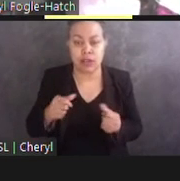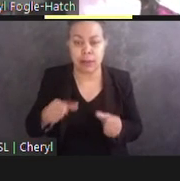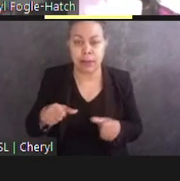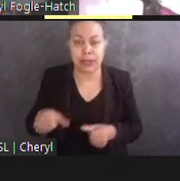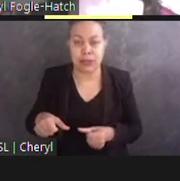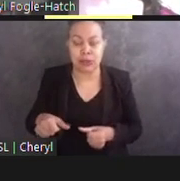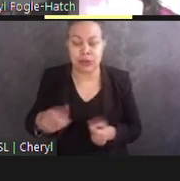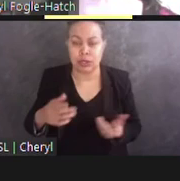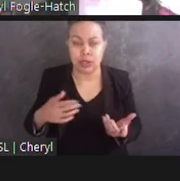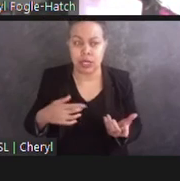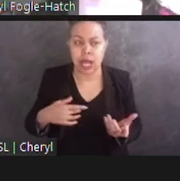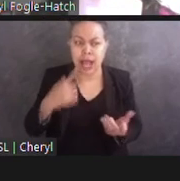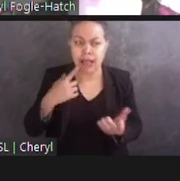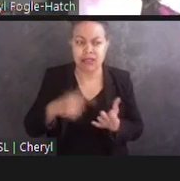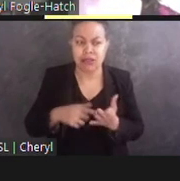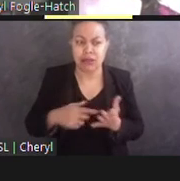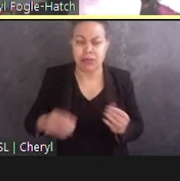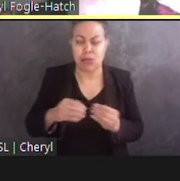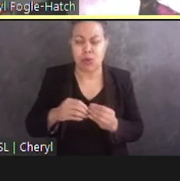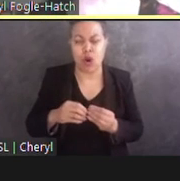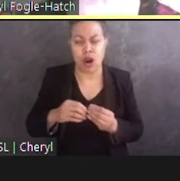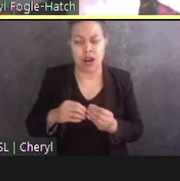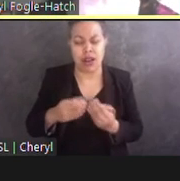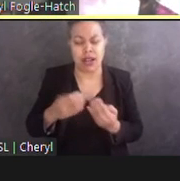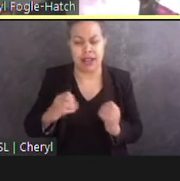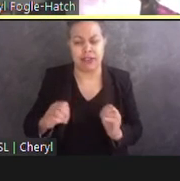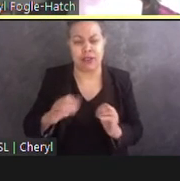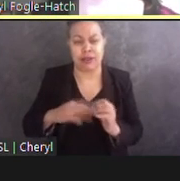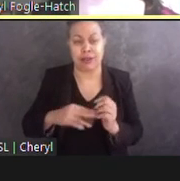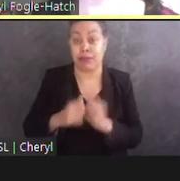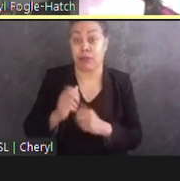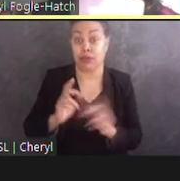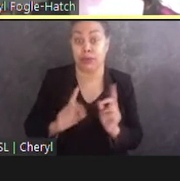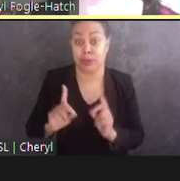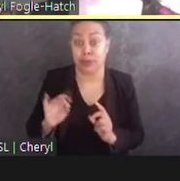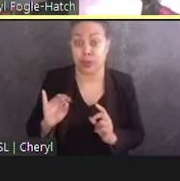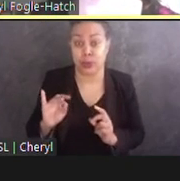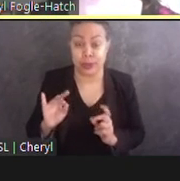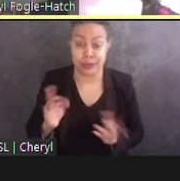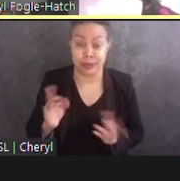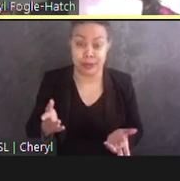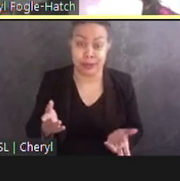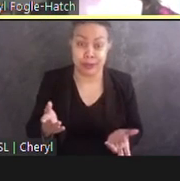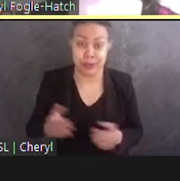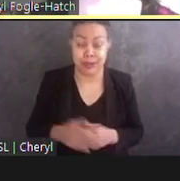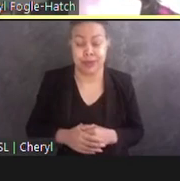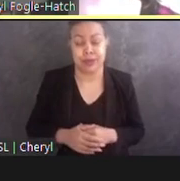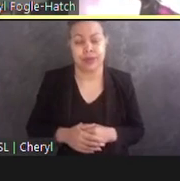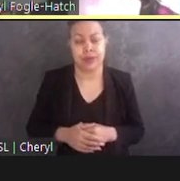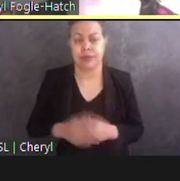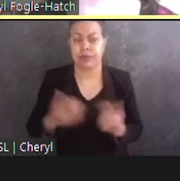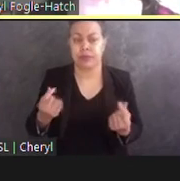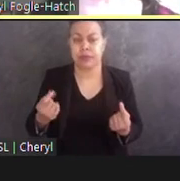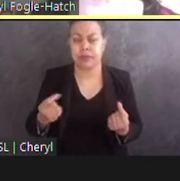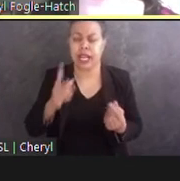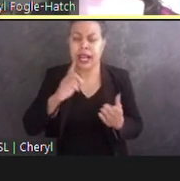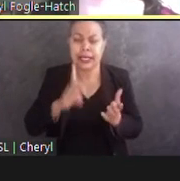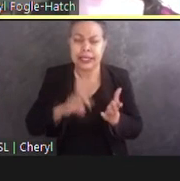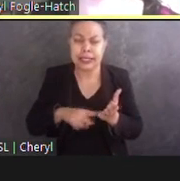reader might. Here is my strategy. I checked the carved print letters above, and